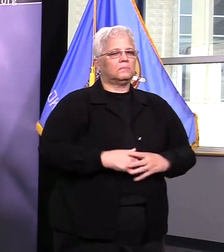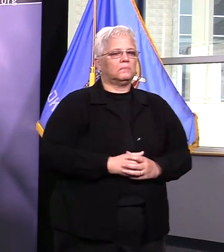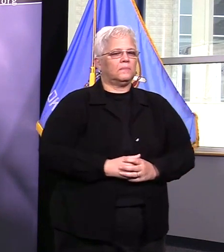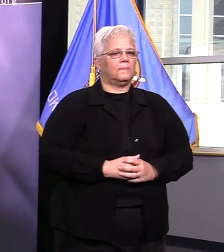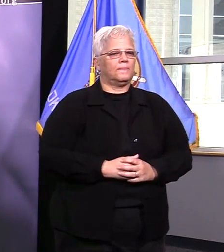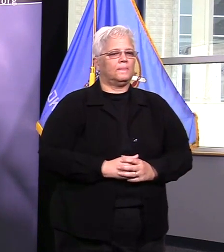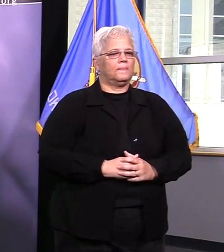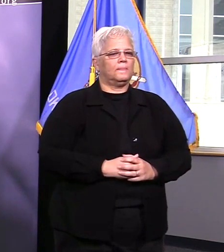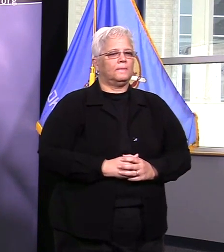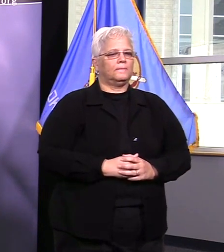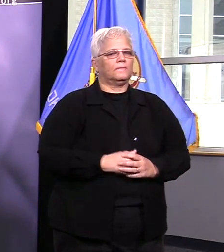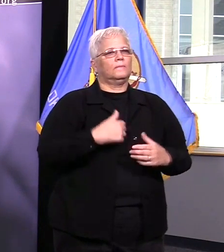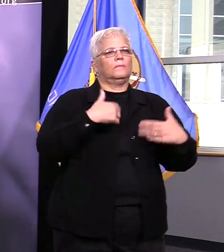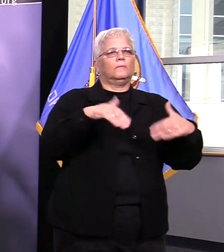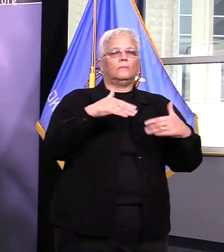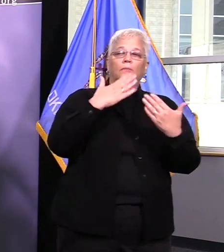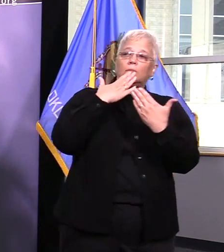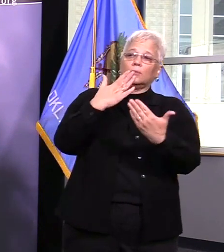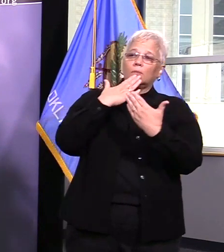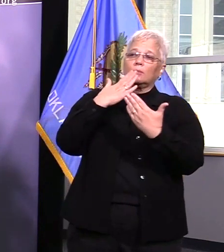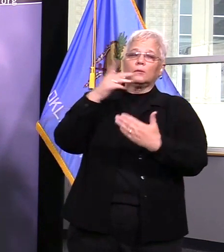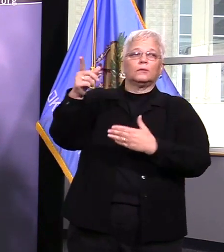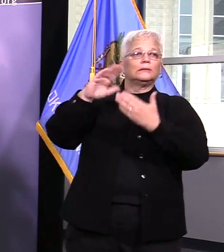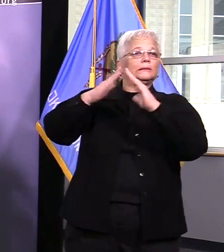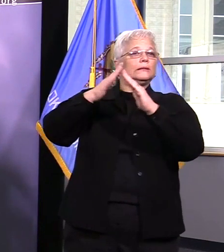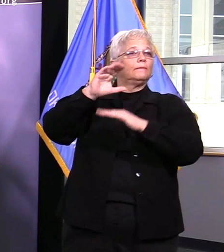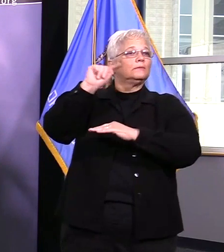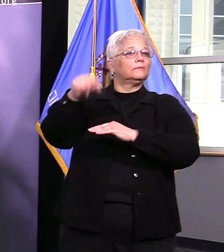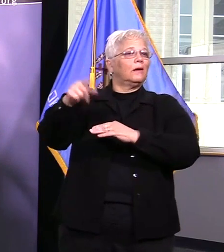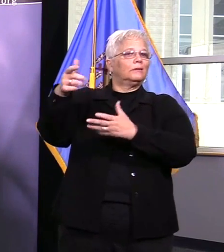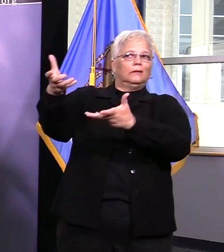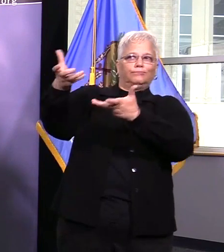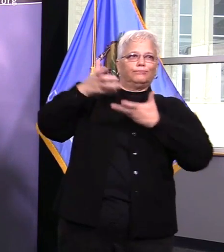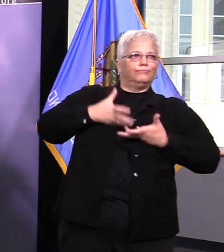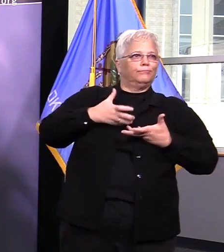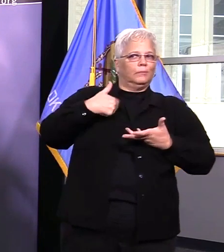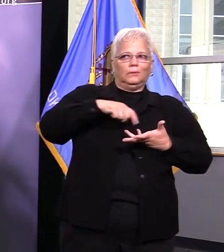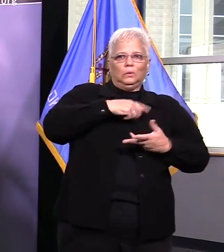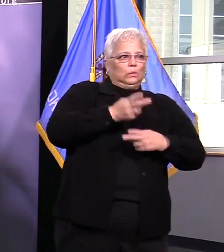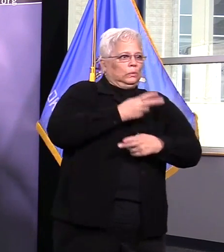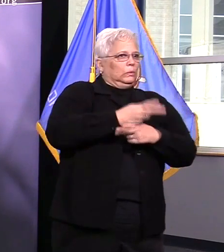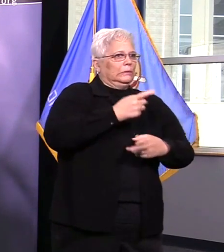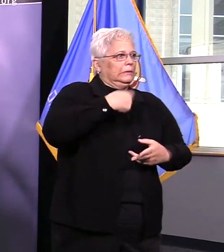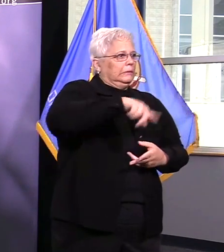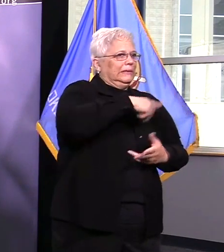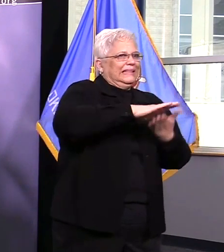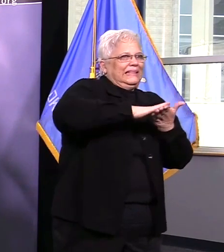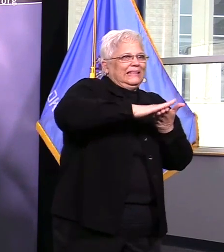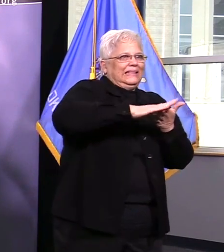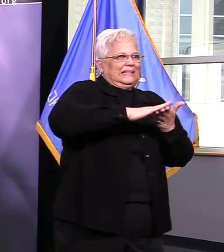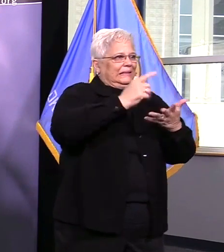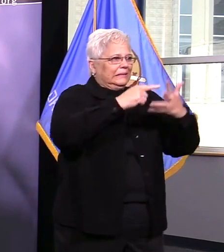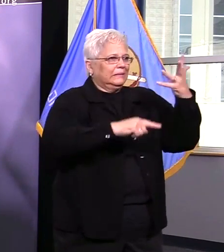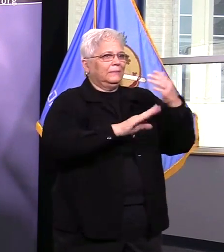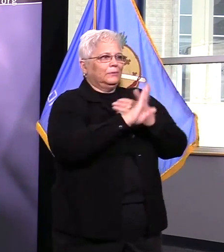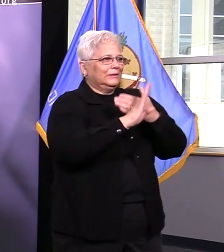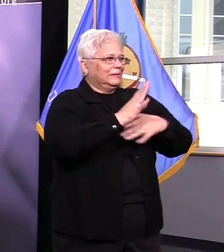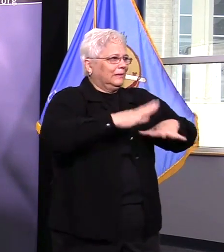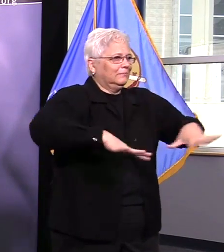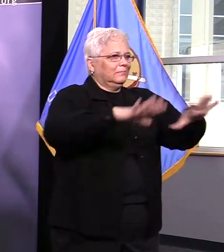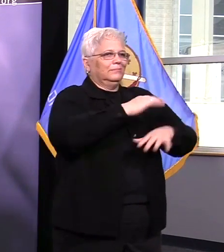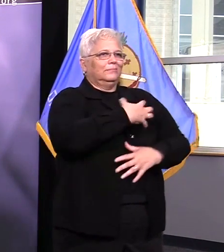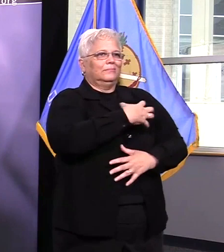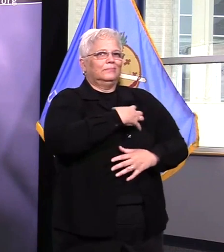to to be able to do that we also have received a number of different inquiries regarding donations